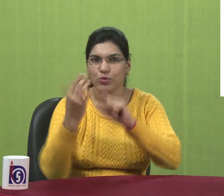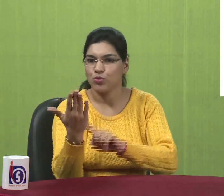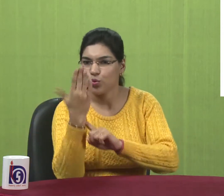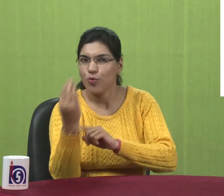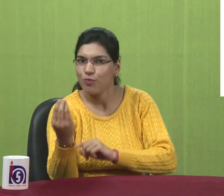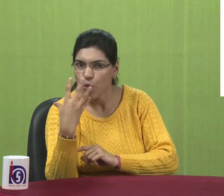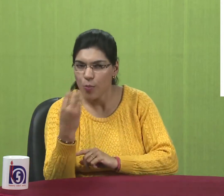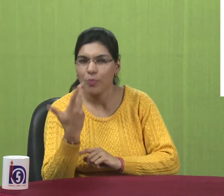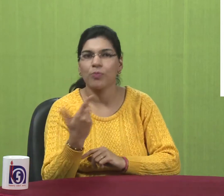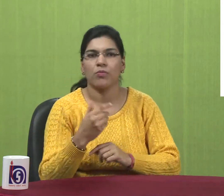It shows the battery.